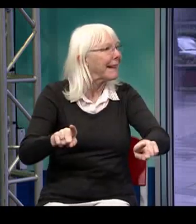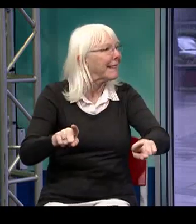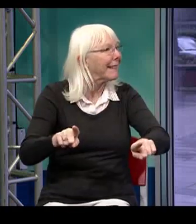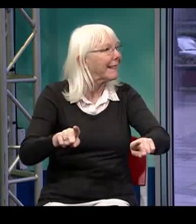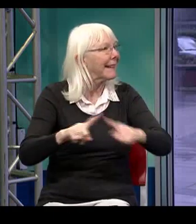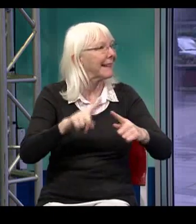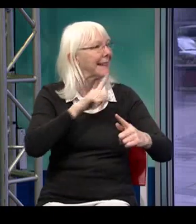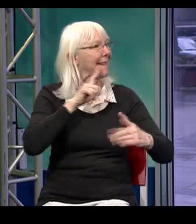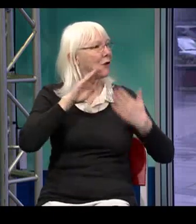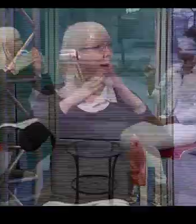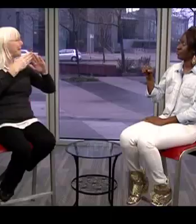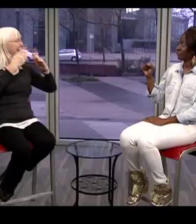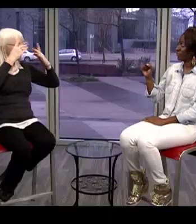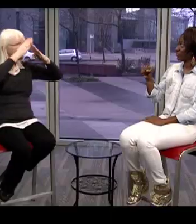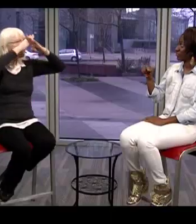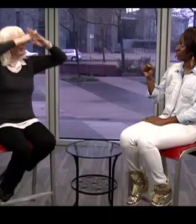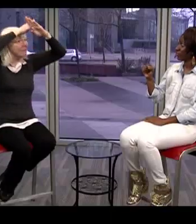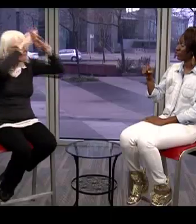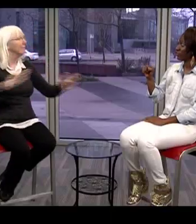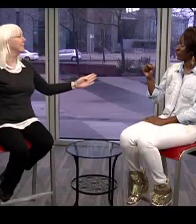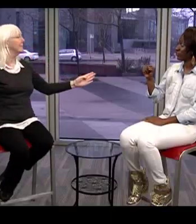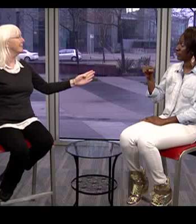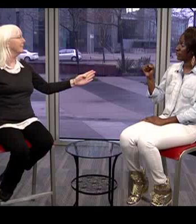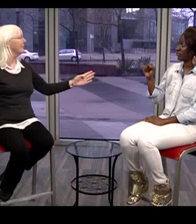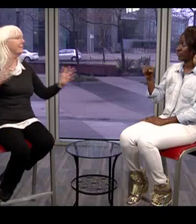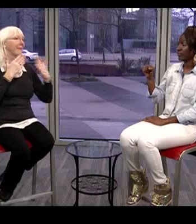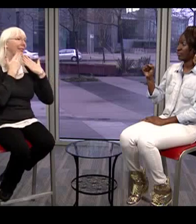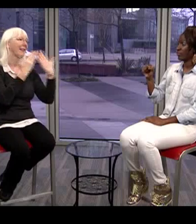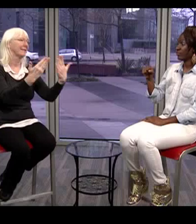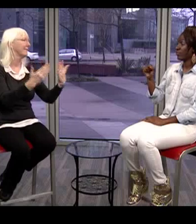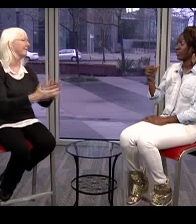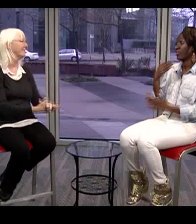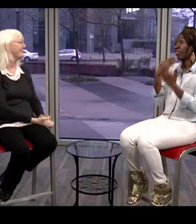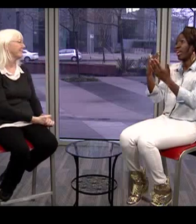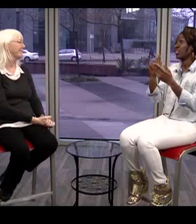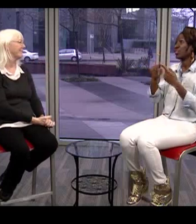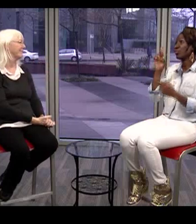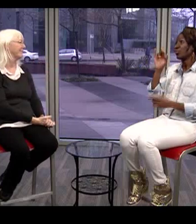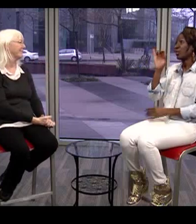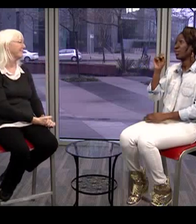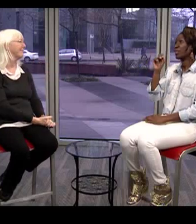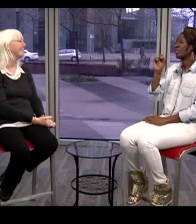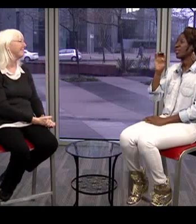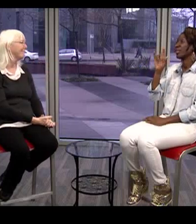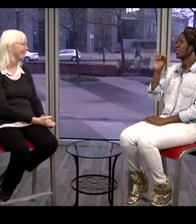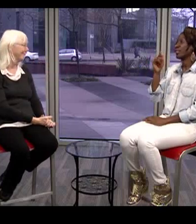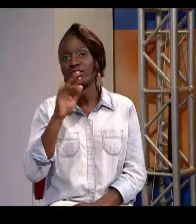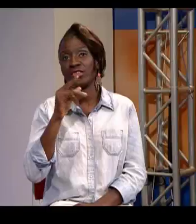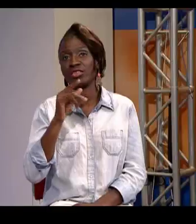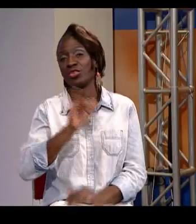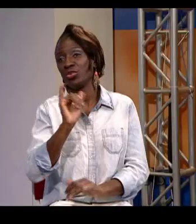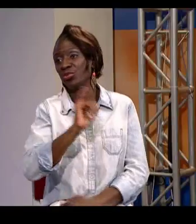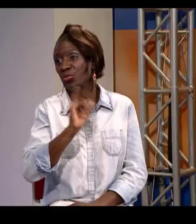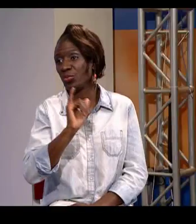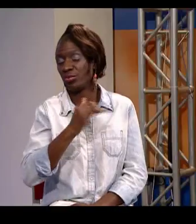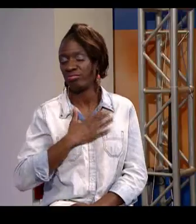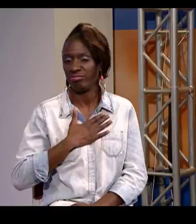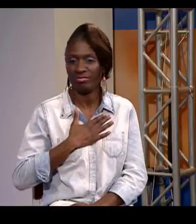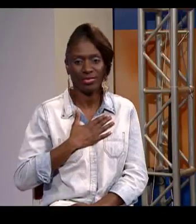her fight and for her tenacity of breaking that huge barrier for everyone in the deaf community. Thank you, Robin. Thanks